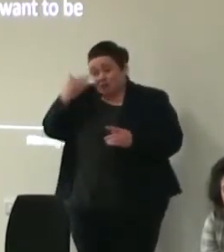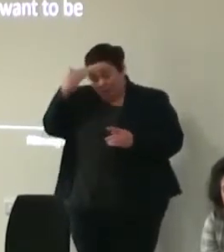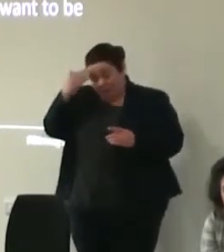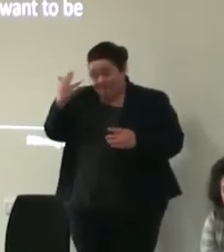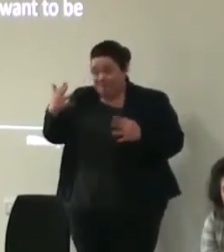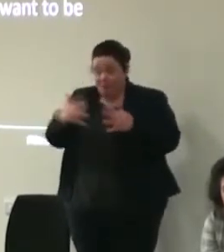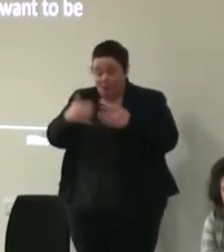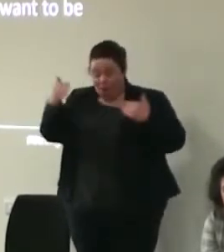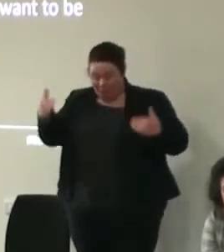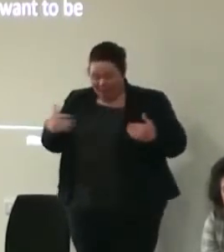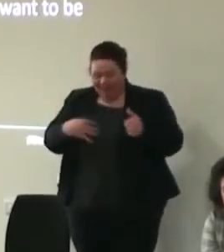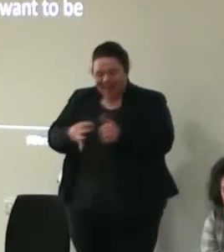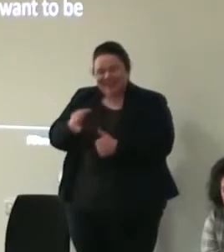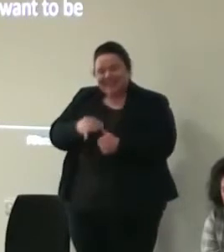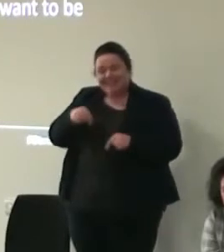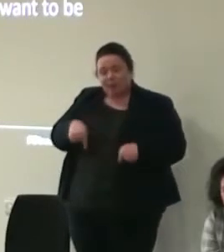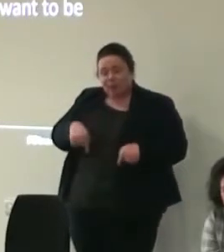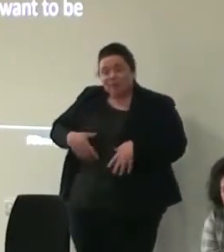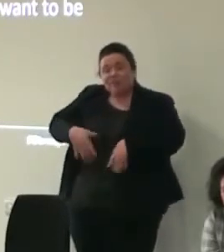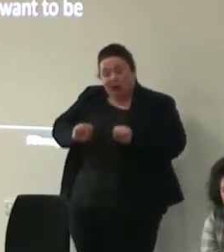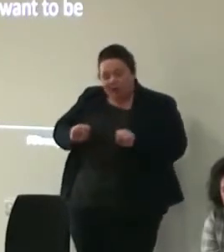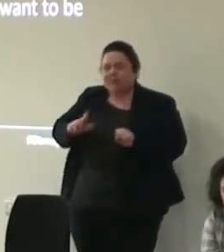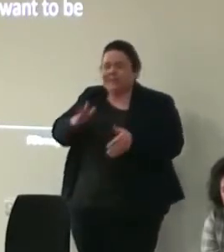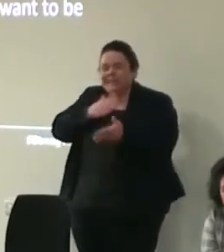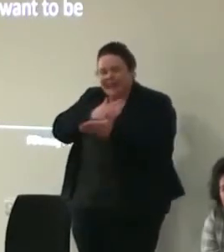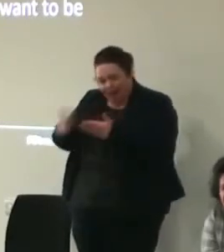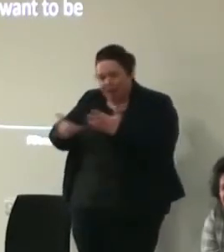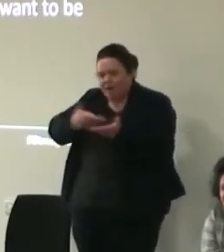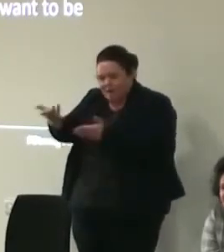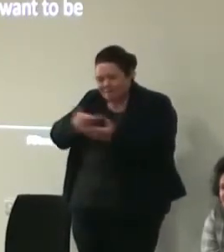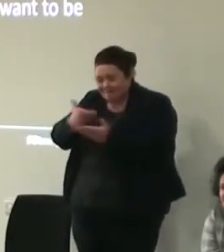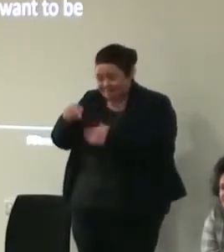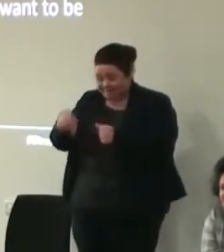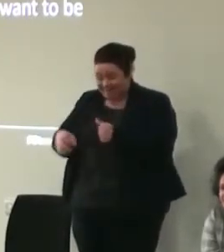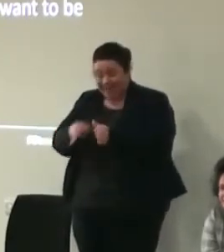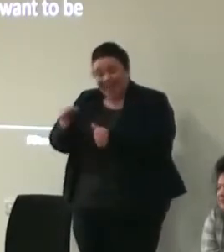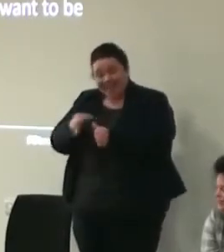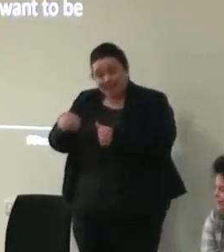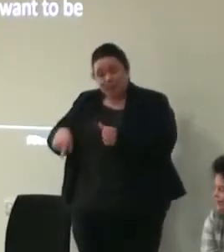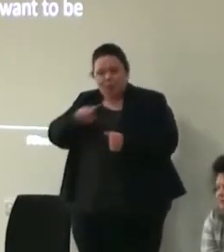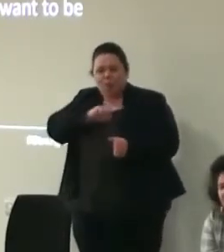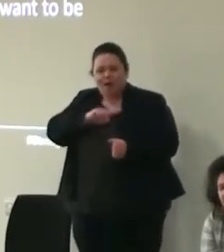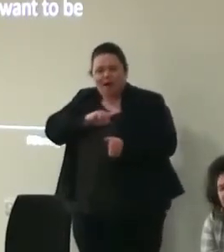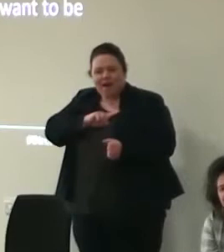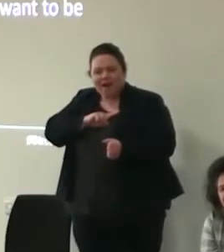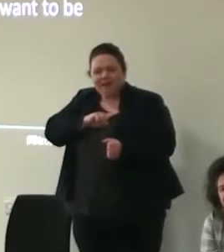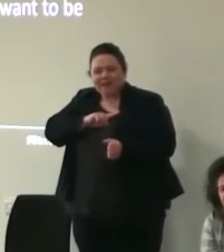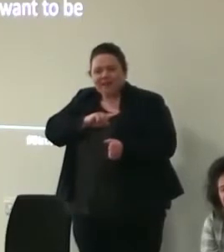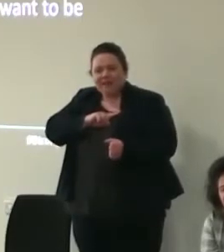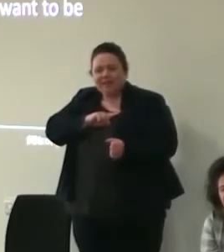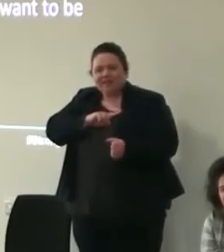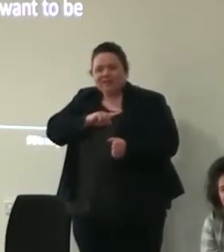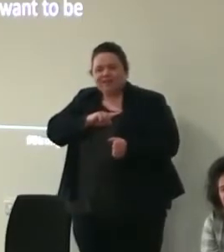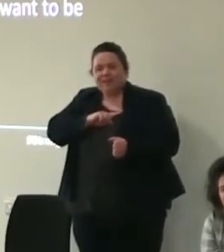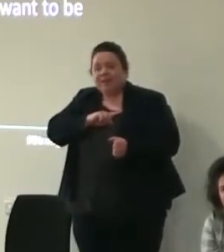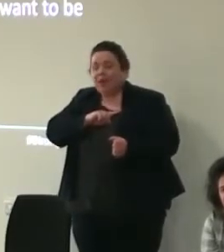we would interview them at the outset and we had to make clear that the context of this interview was not just